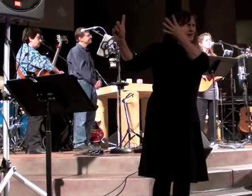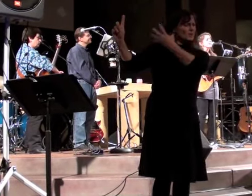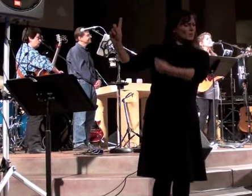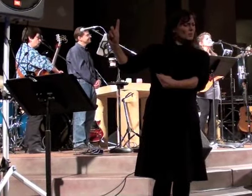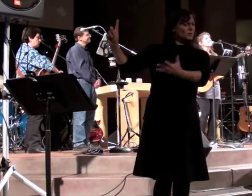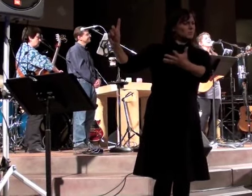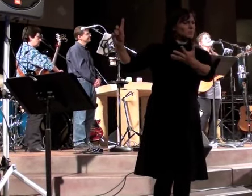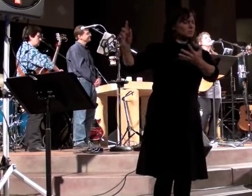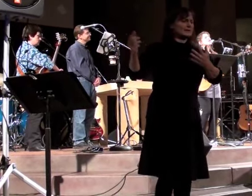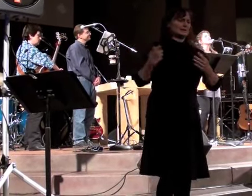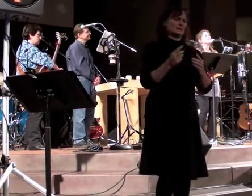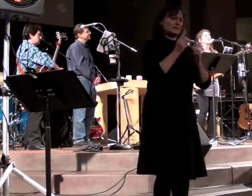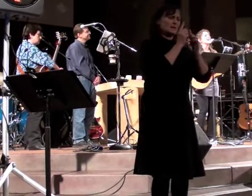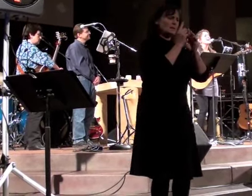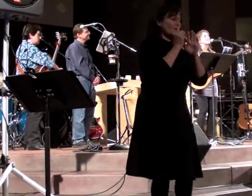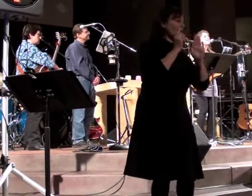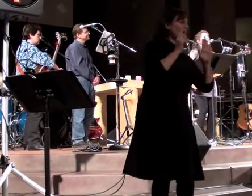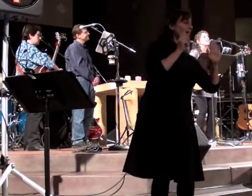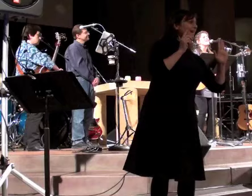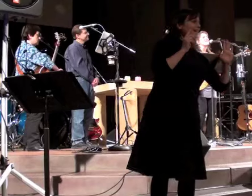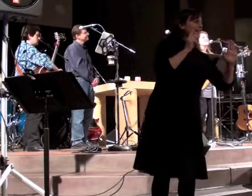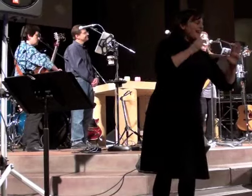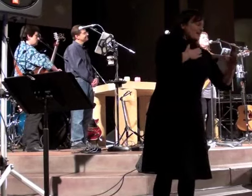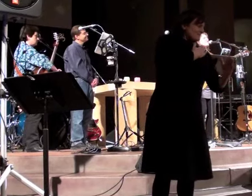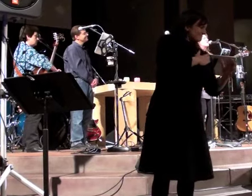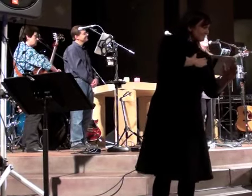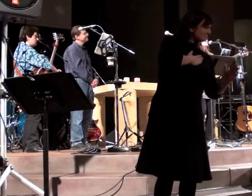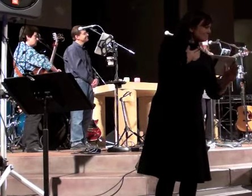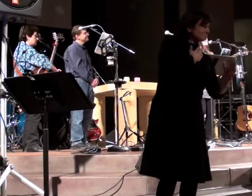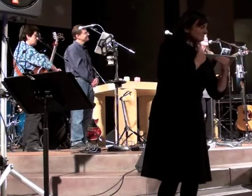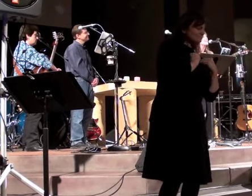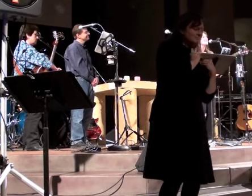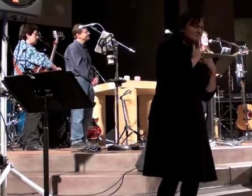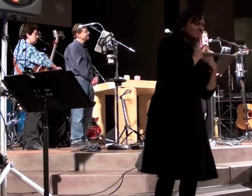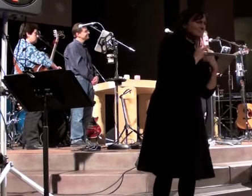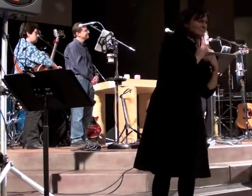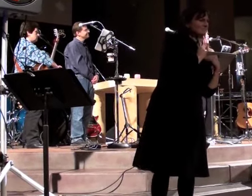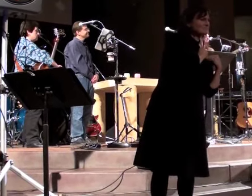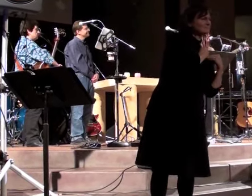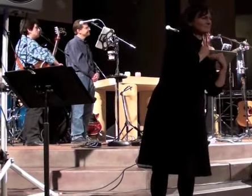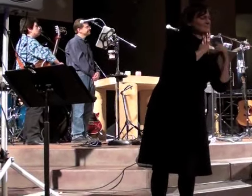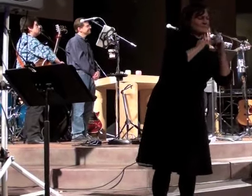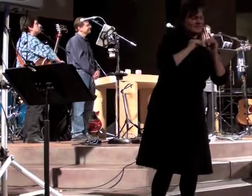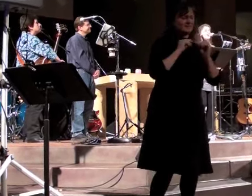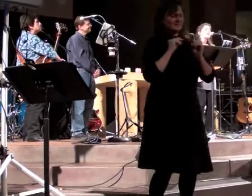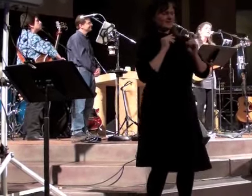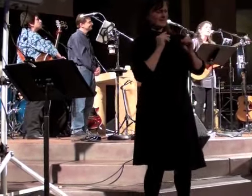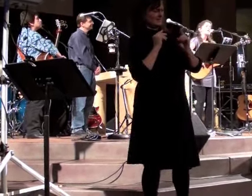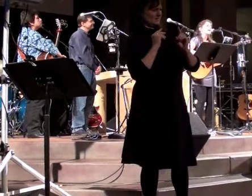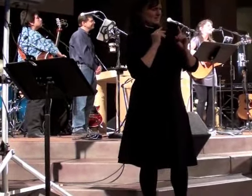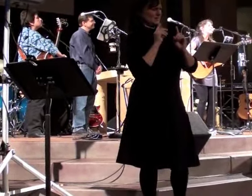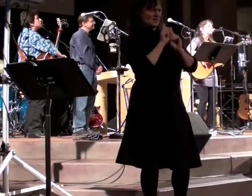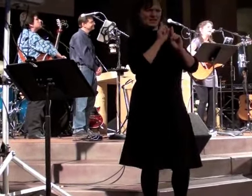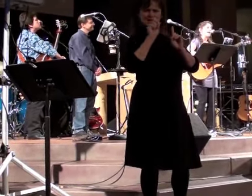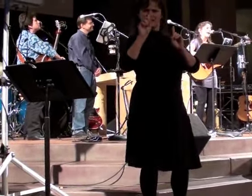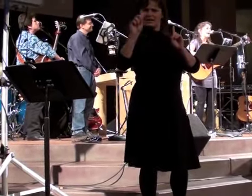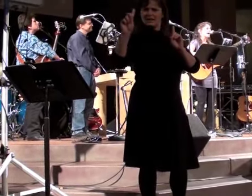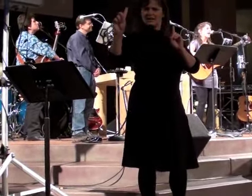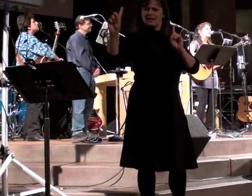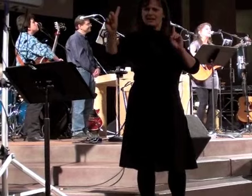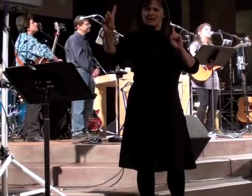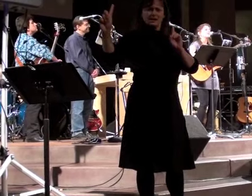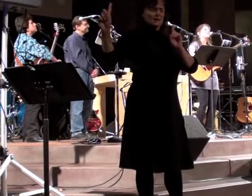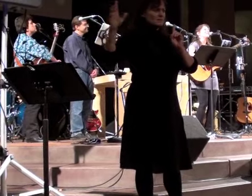Because I've looked at love from both sides down front, you've been